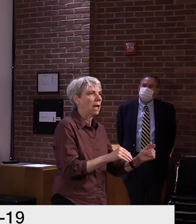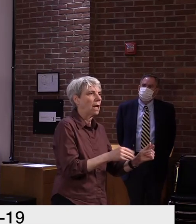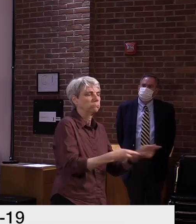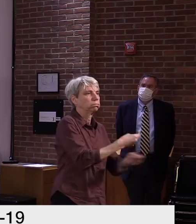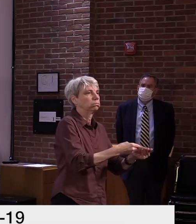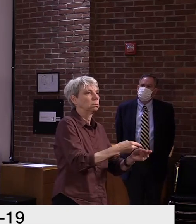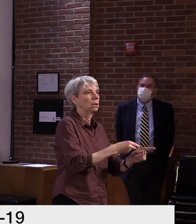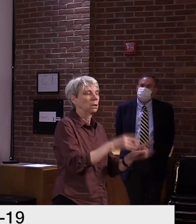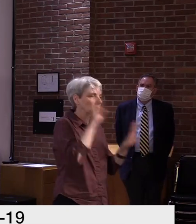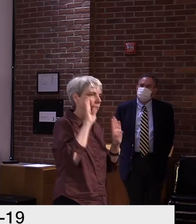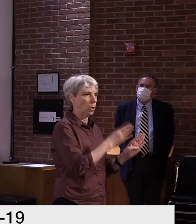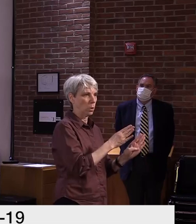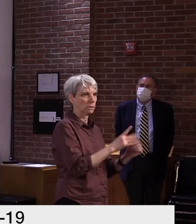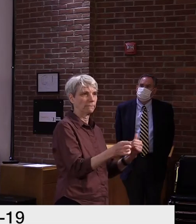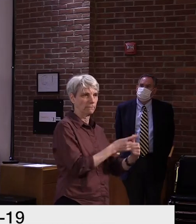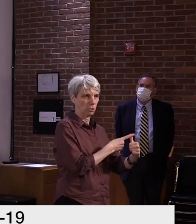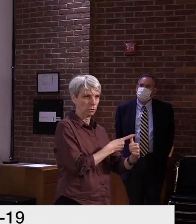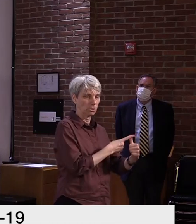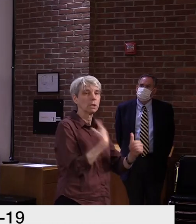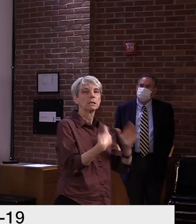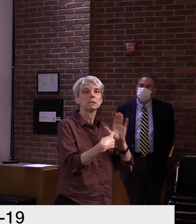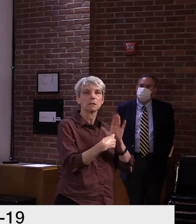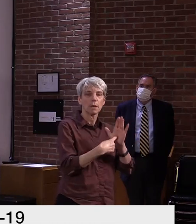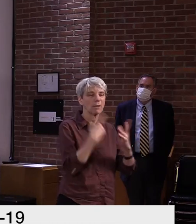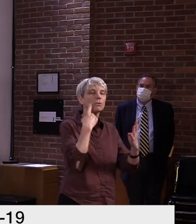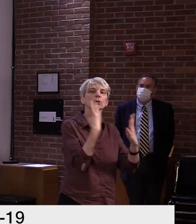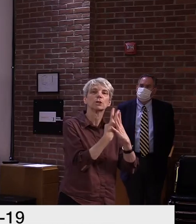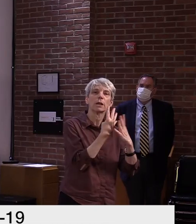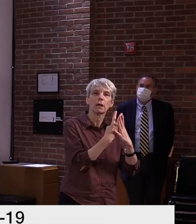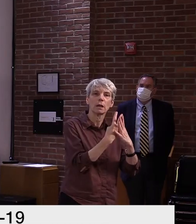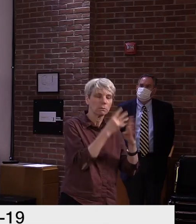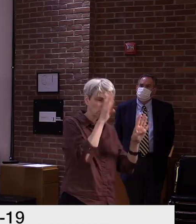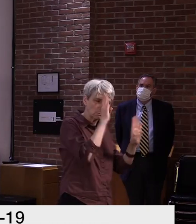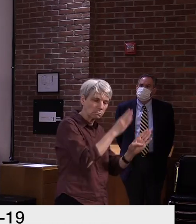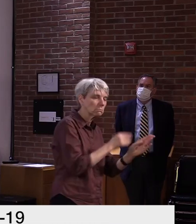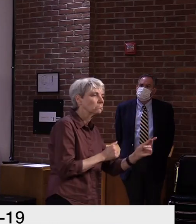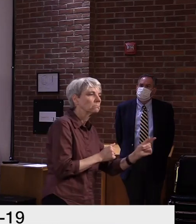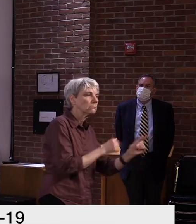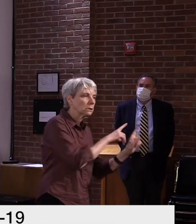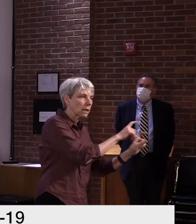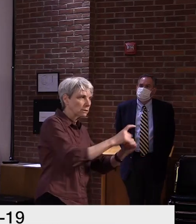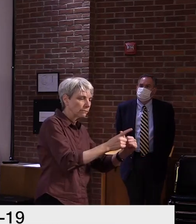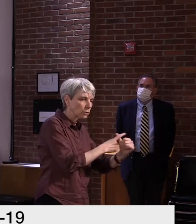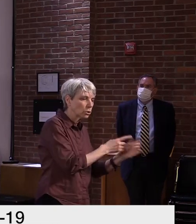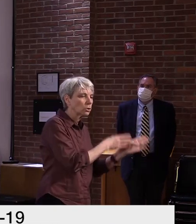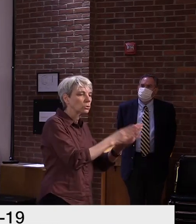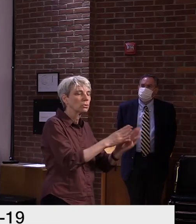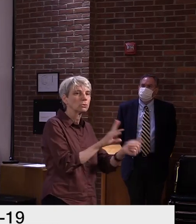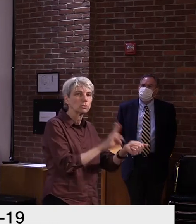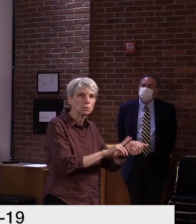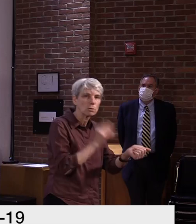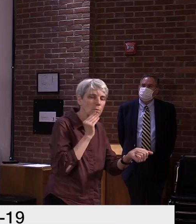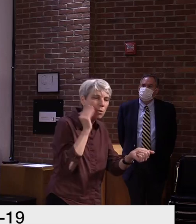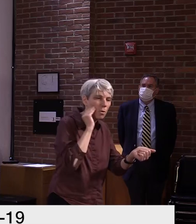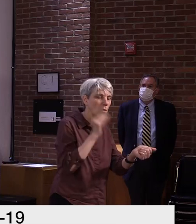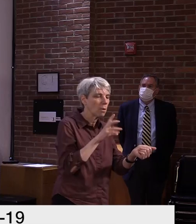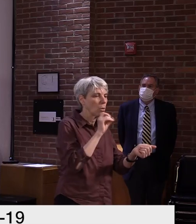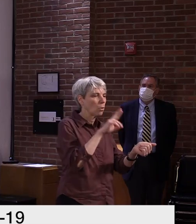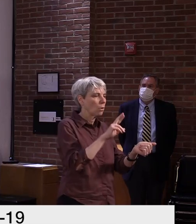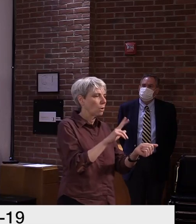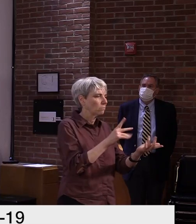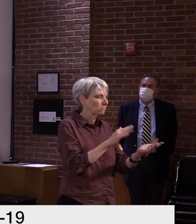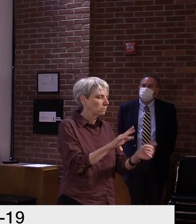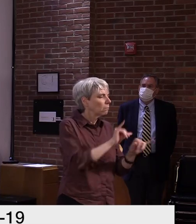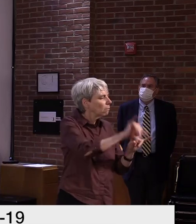happening. For instance, if we're testing within a correctional facility, if we're testing in a long-term care or a healthcare-related